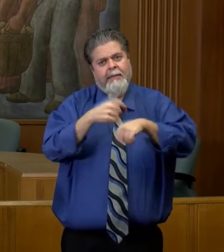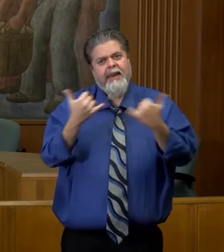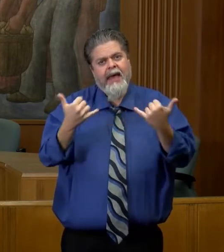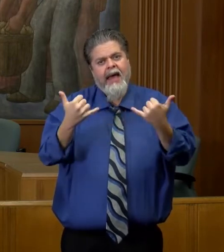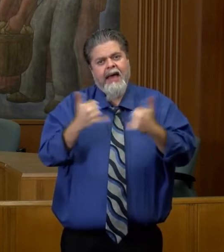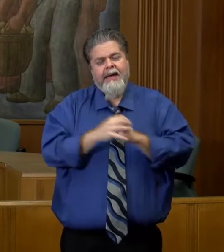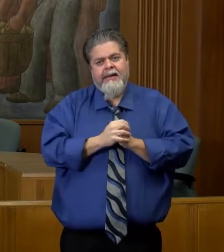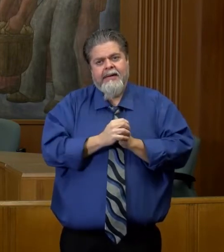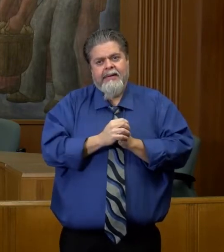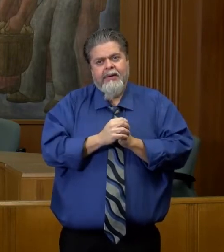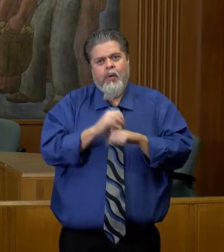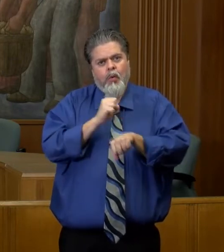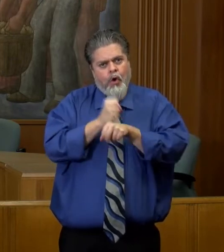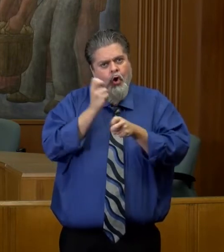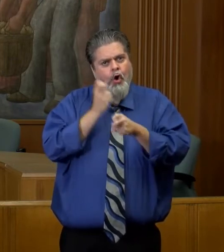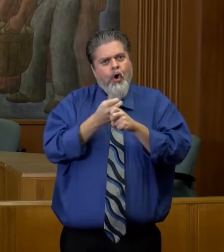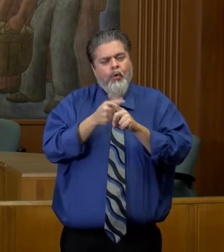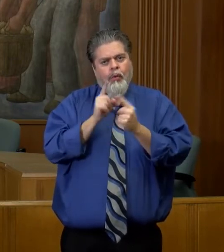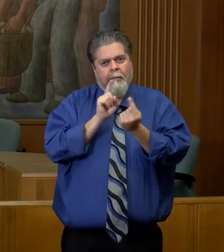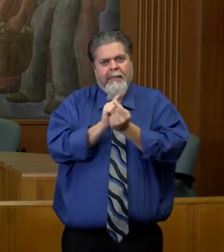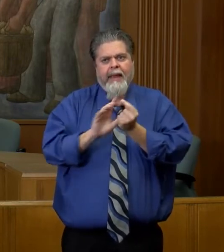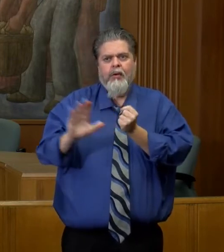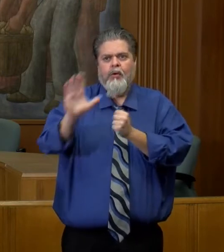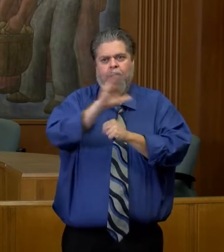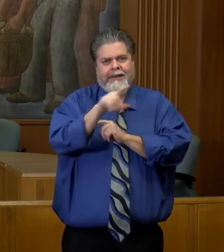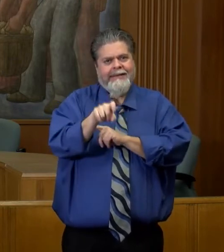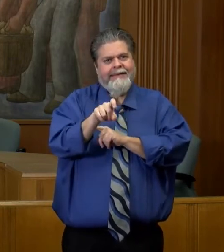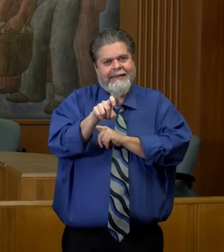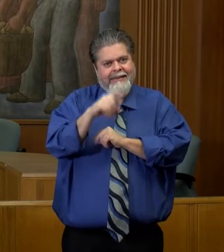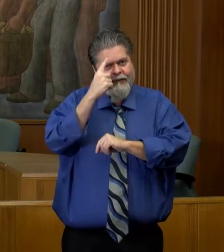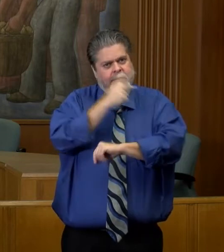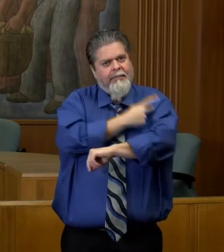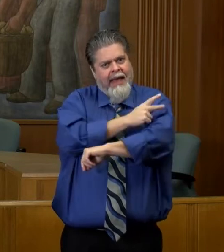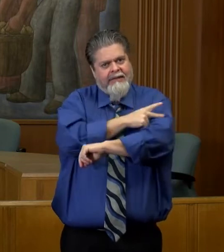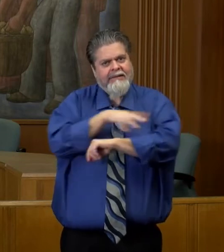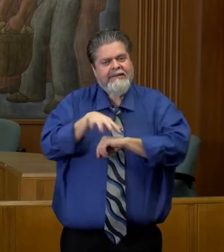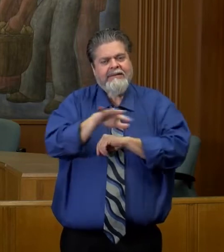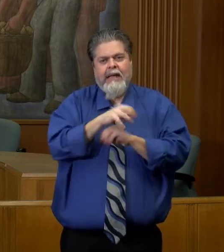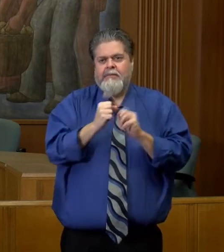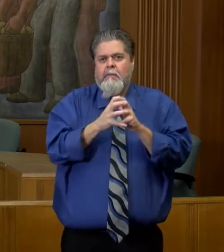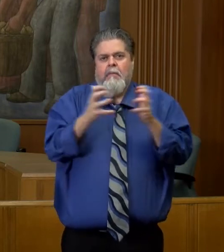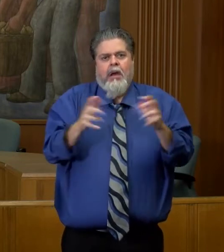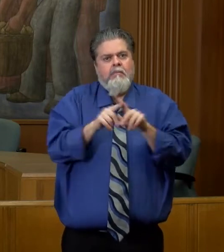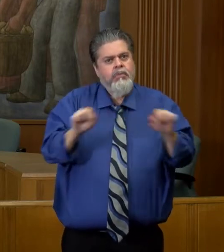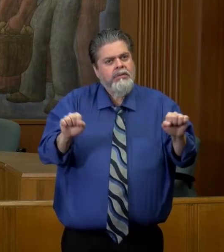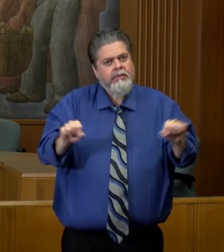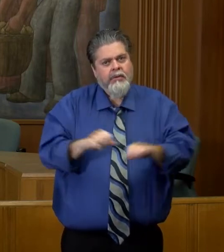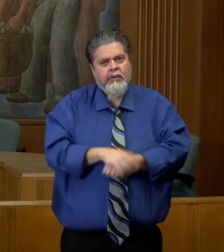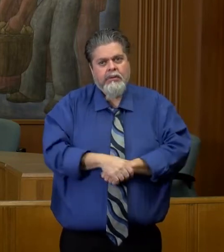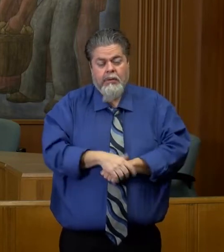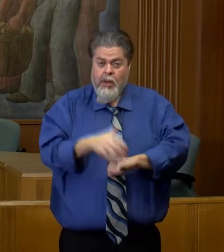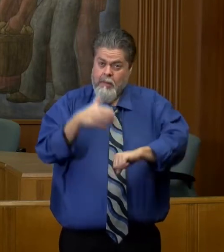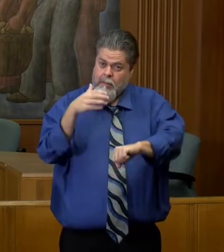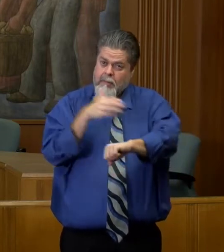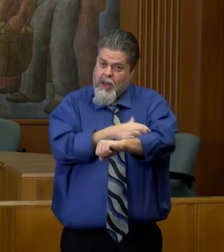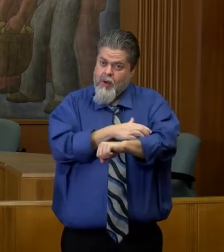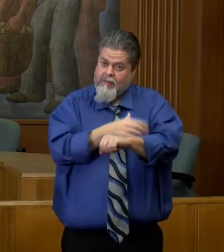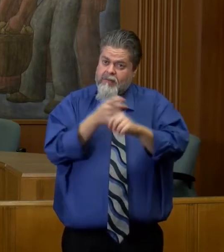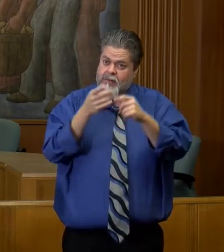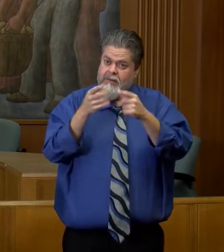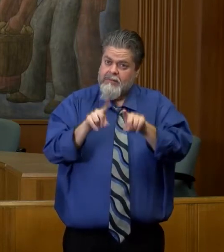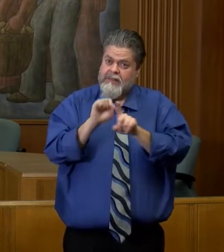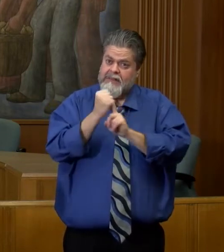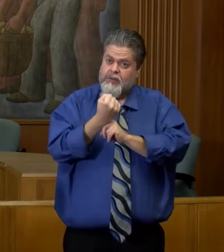working hard to meet patients' needs as close as home as possible. We had a very powerful interaction with